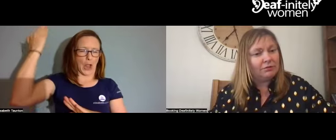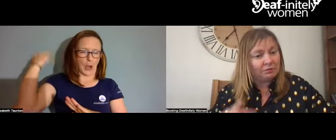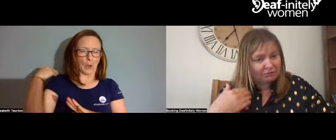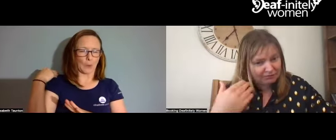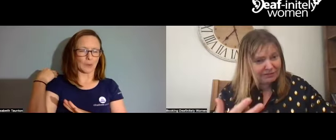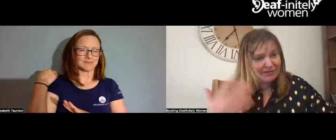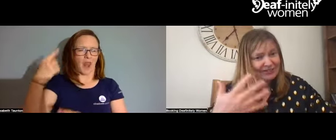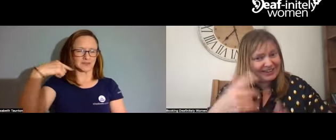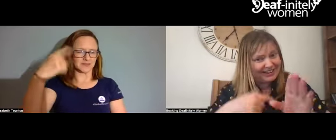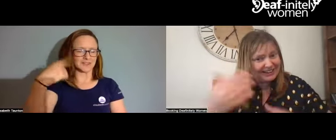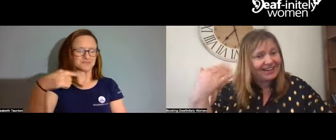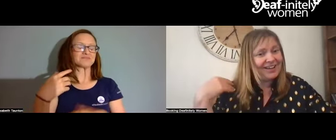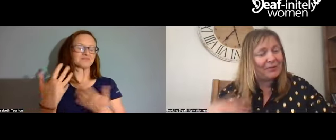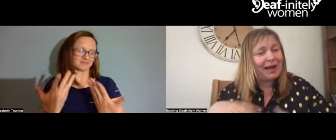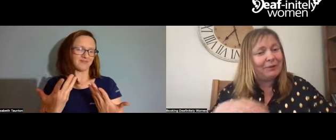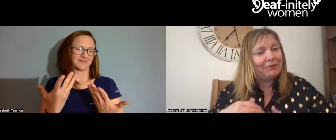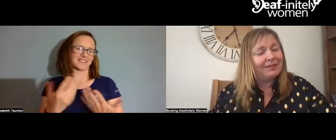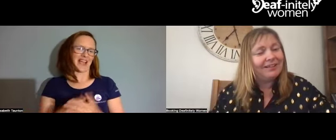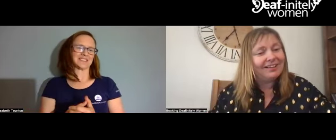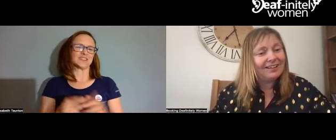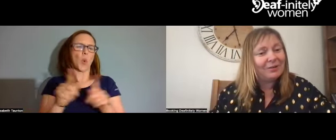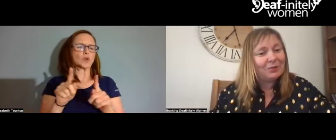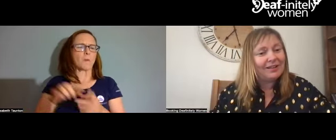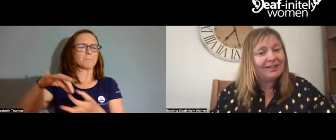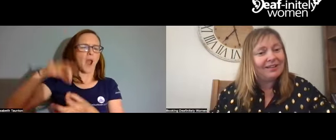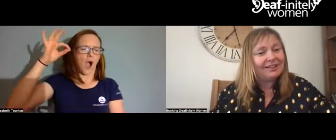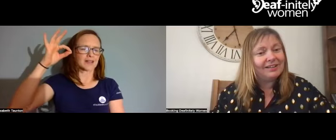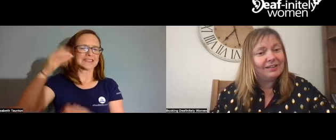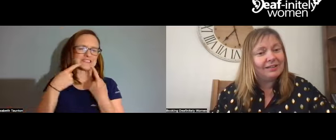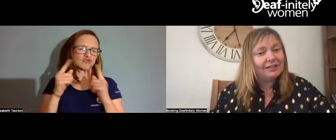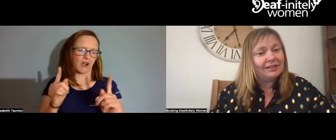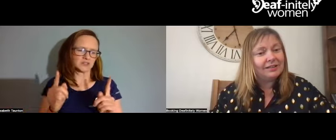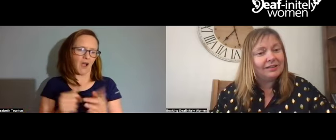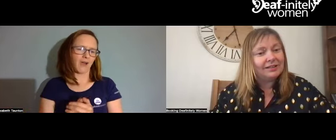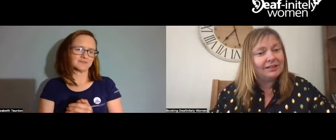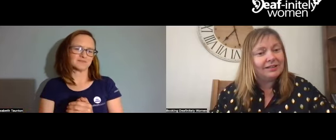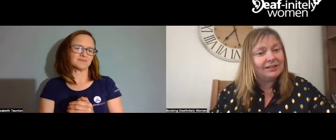training for 50 years ago from London. I also teach Pilates